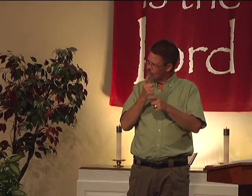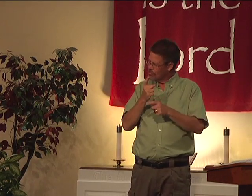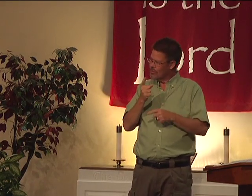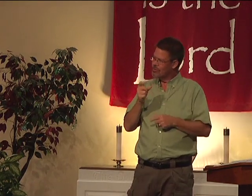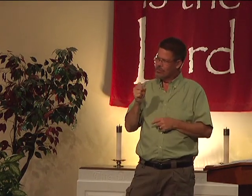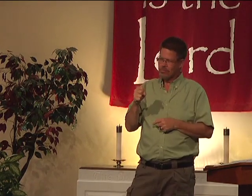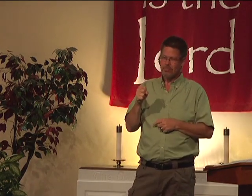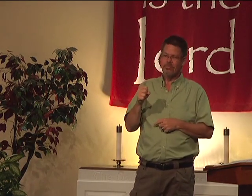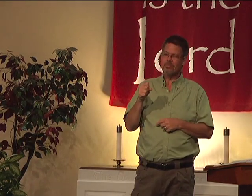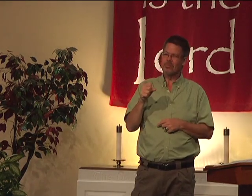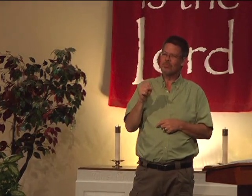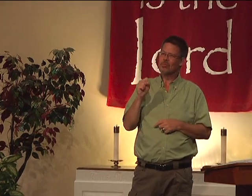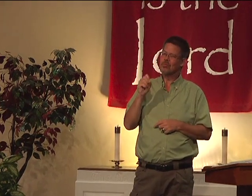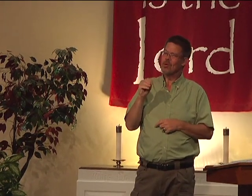And the love and support is here.